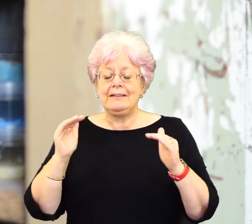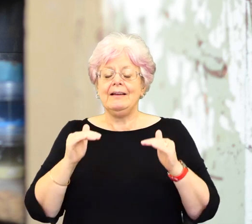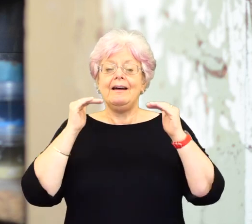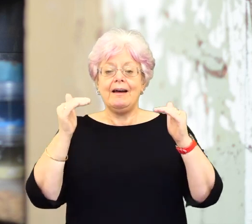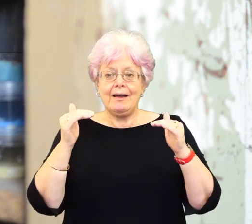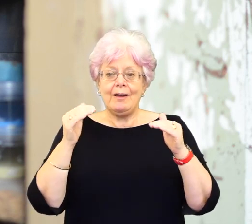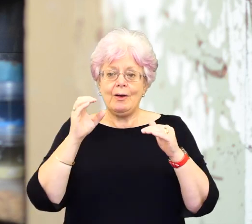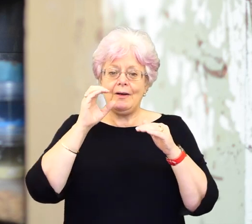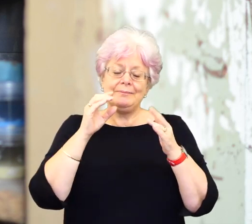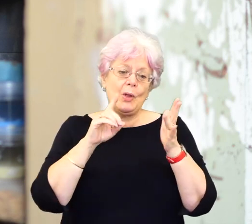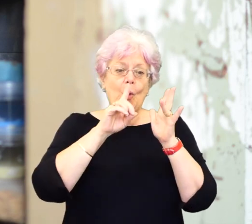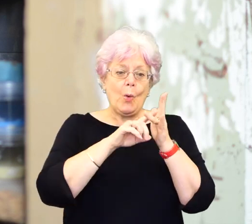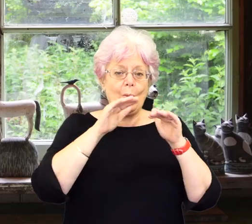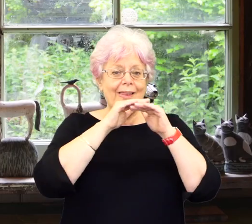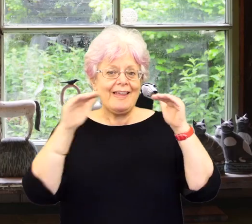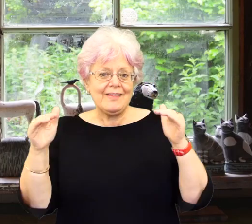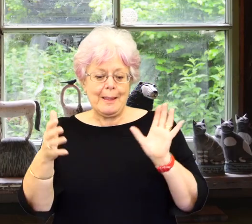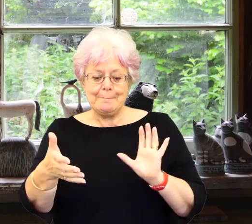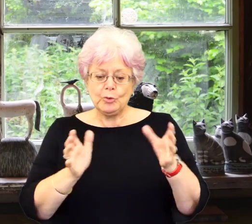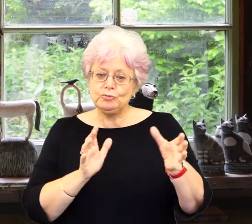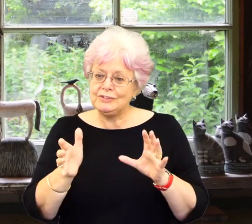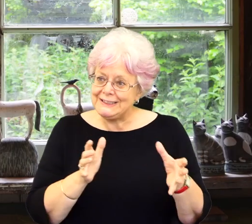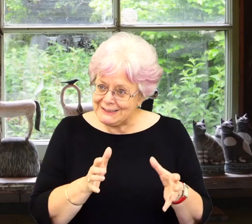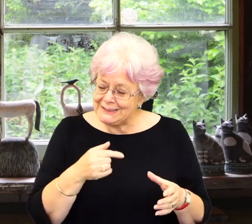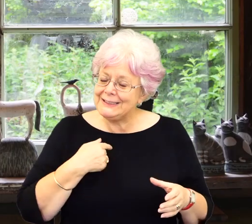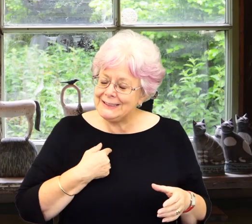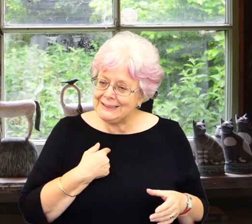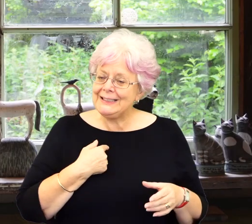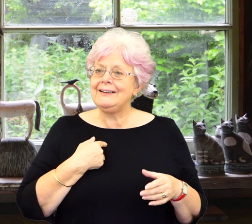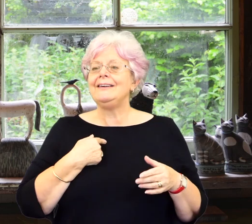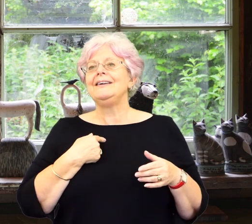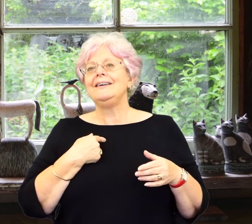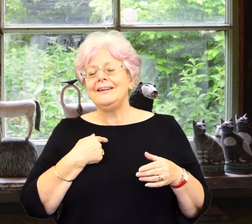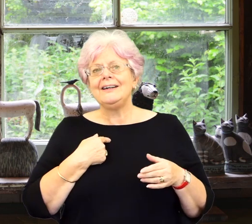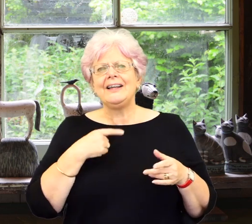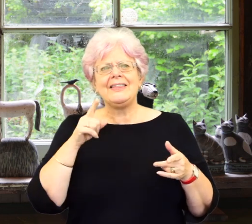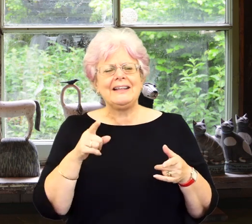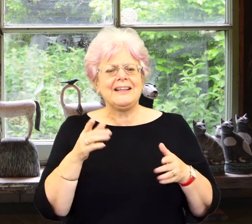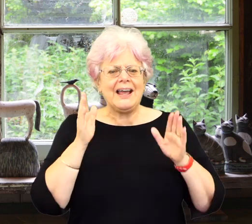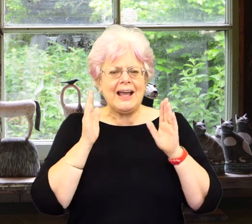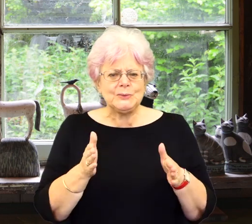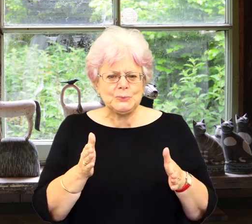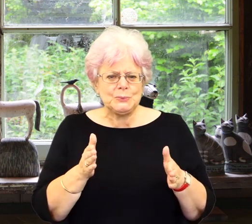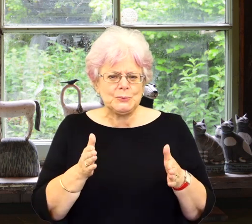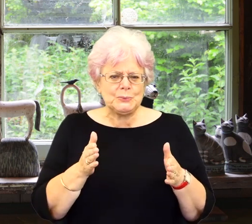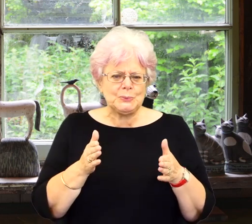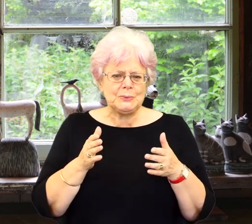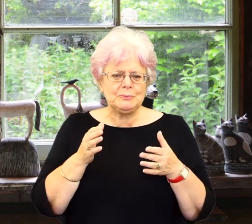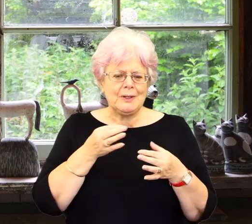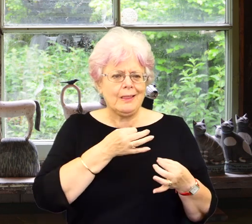then I did O-Level in pottery ceramics and then when it was foundation time you had to choose which, which, um, course you had to